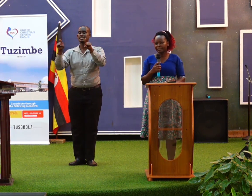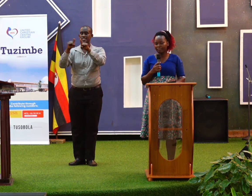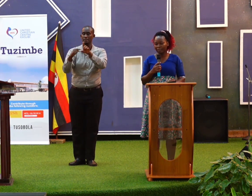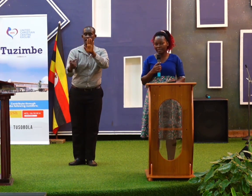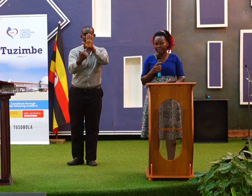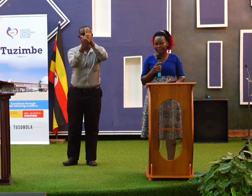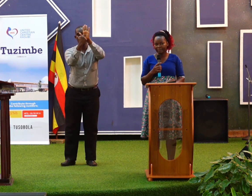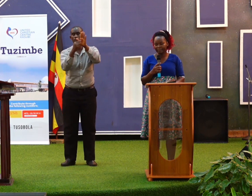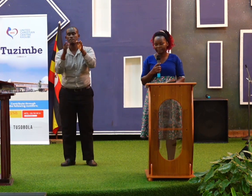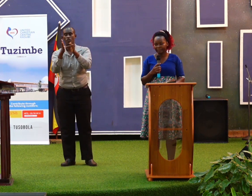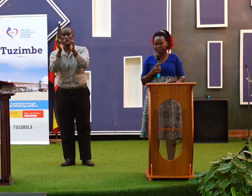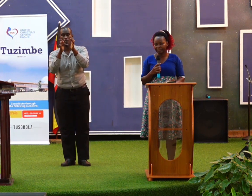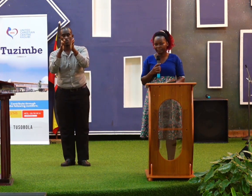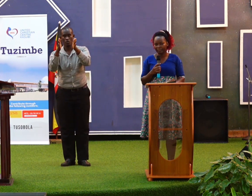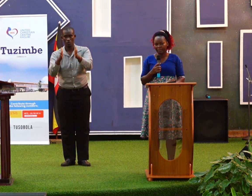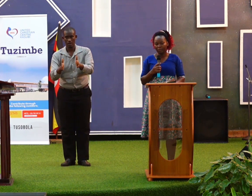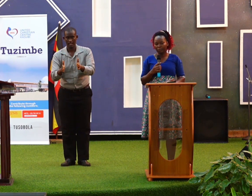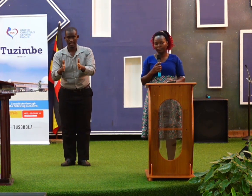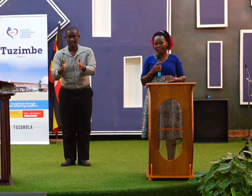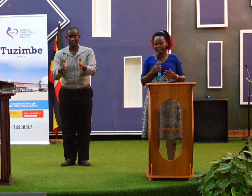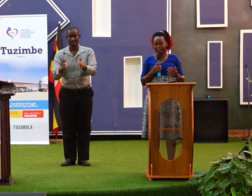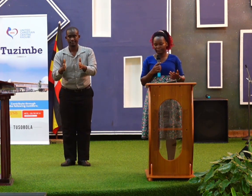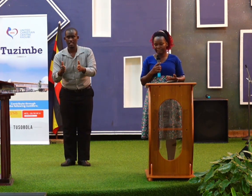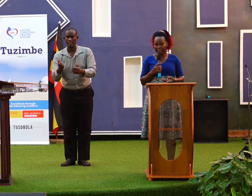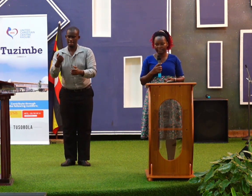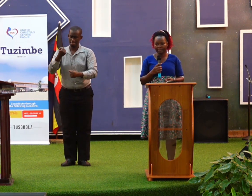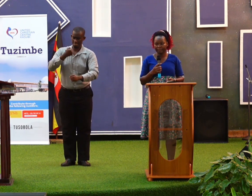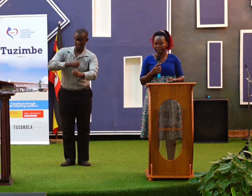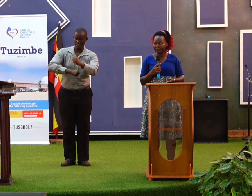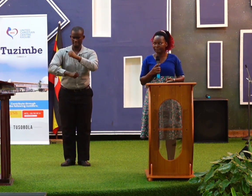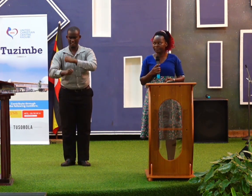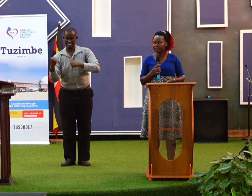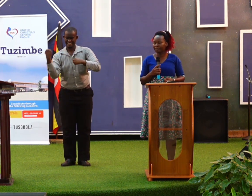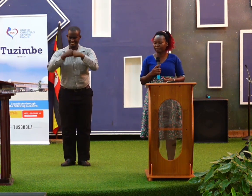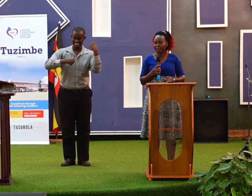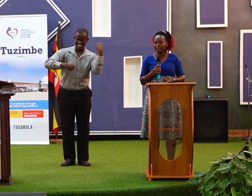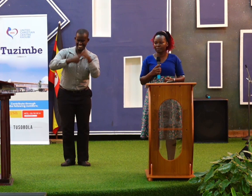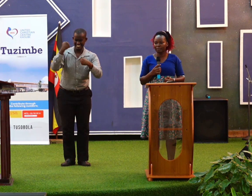That is a born again who fights with sin and